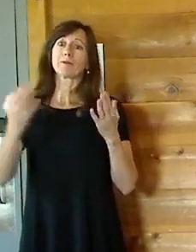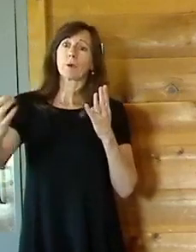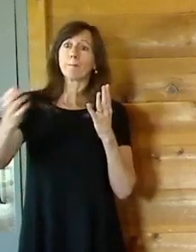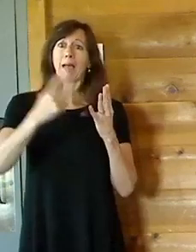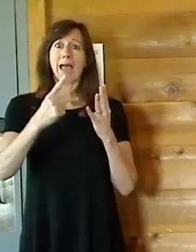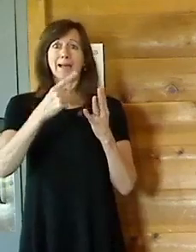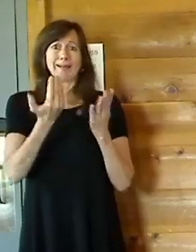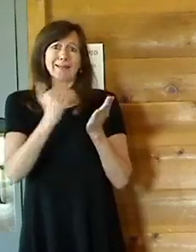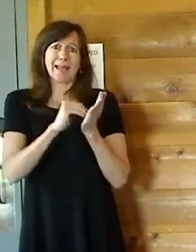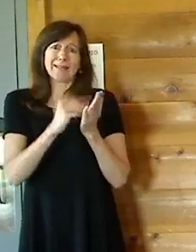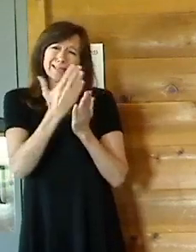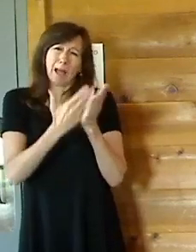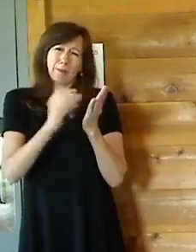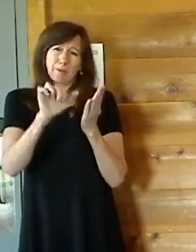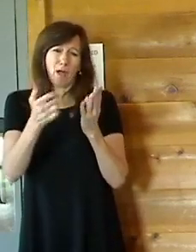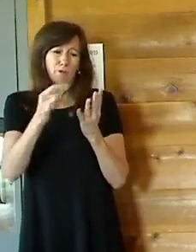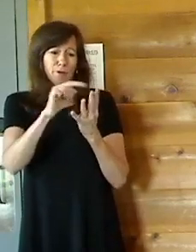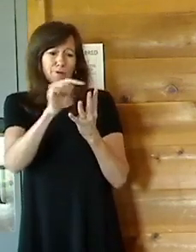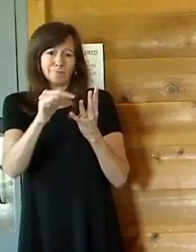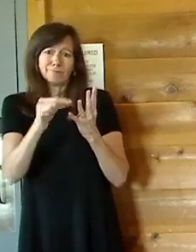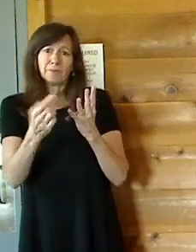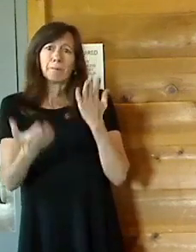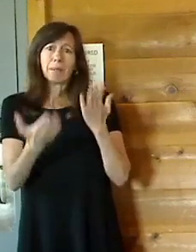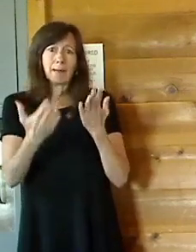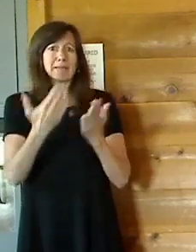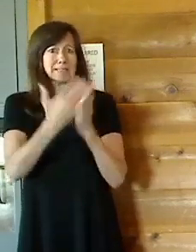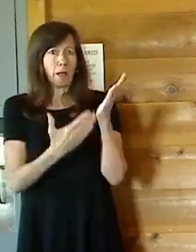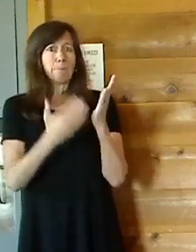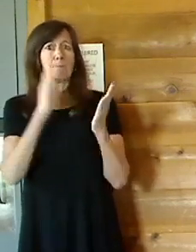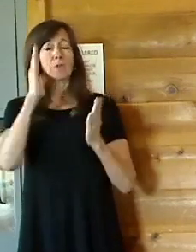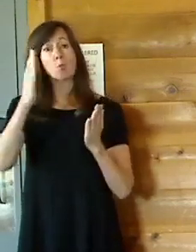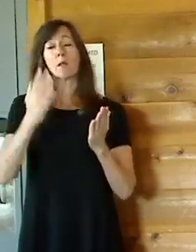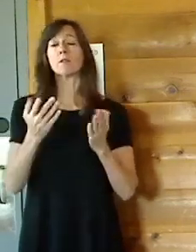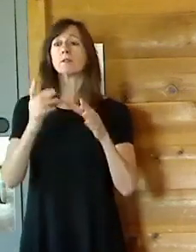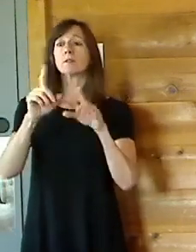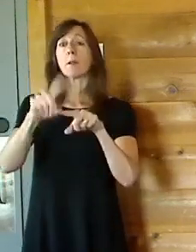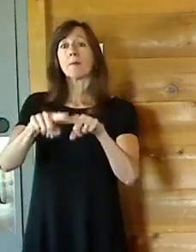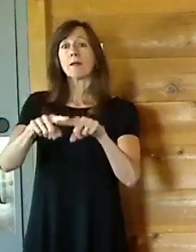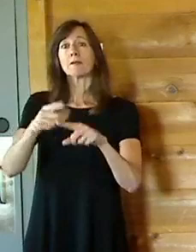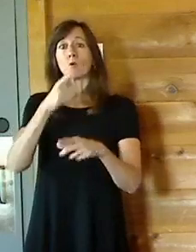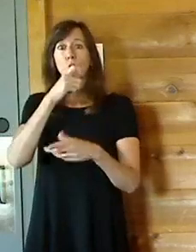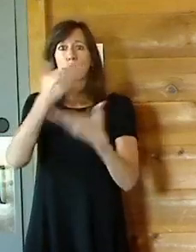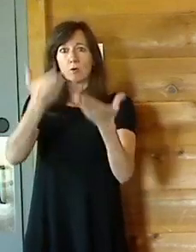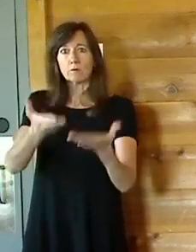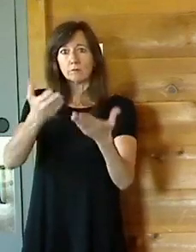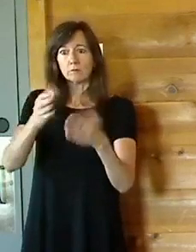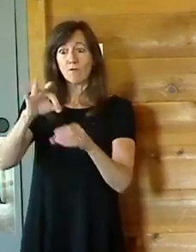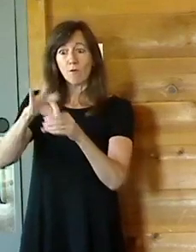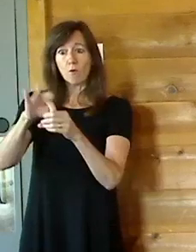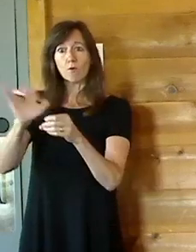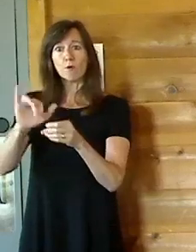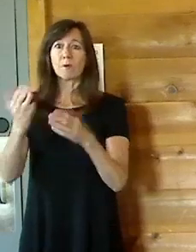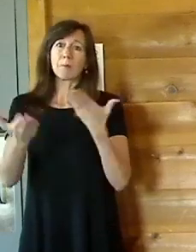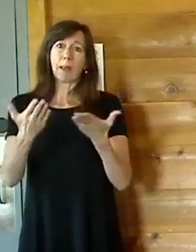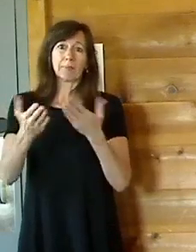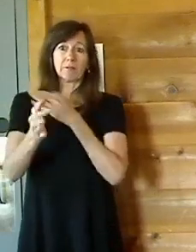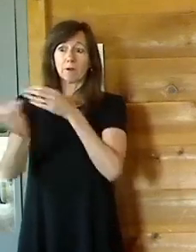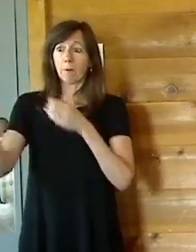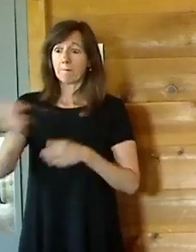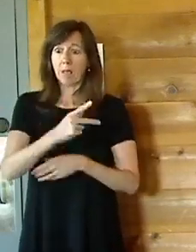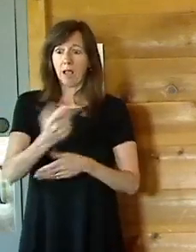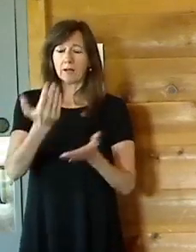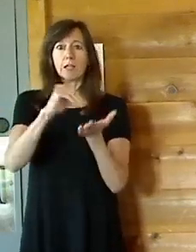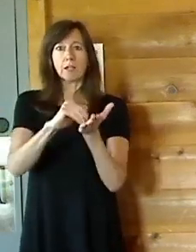through the independent process prescribed under the charter that you voted for, and that those individuals, independent of party influence,